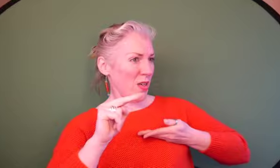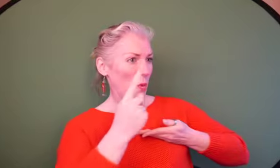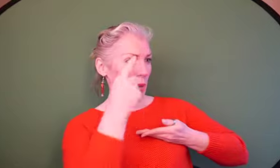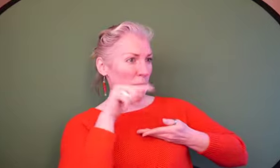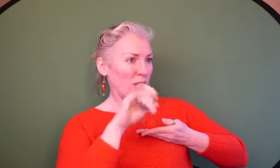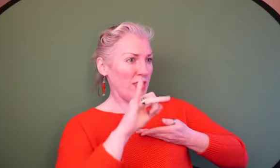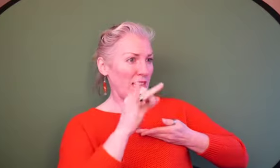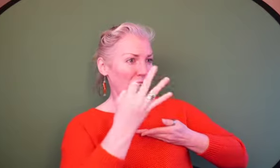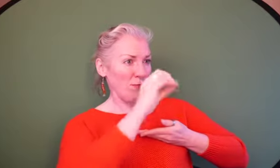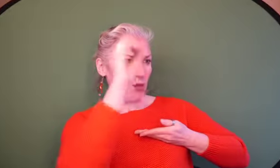Ya got here.